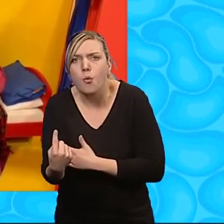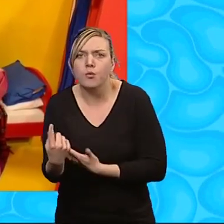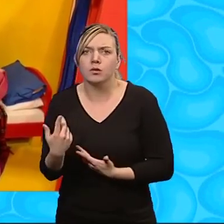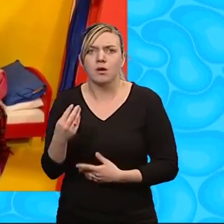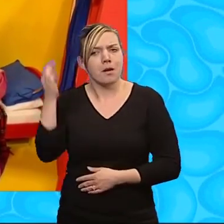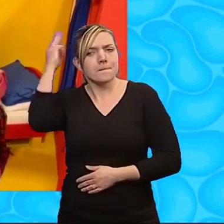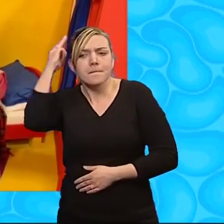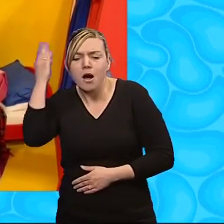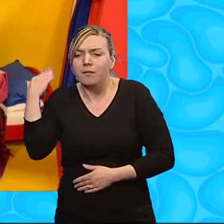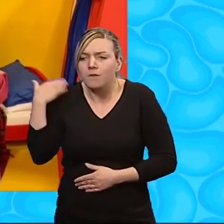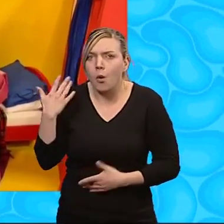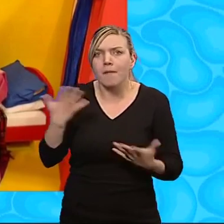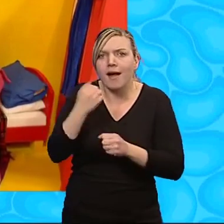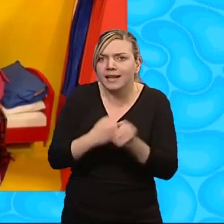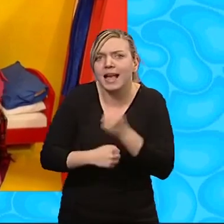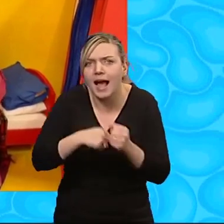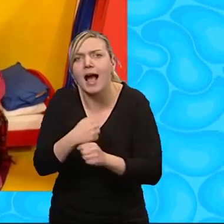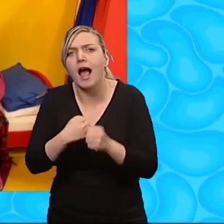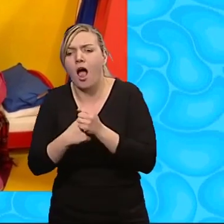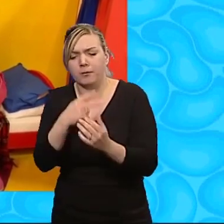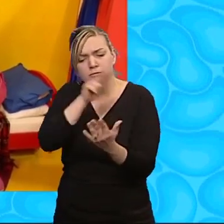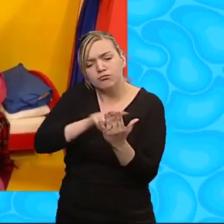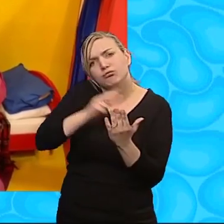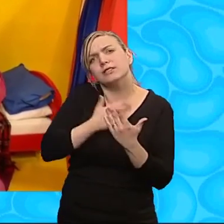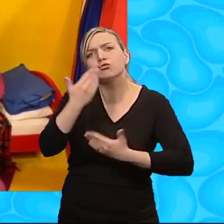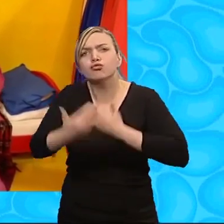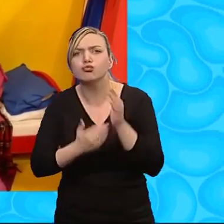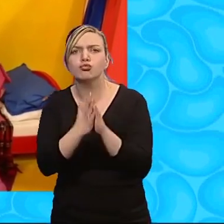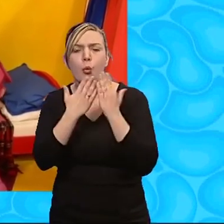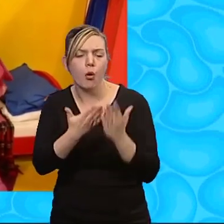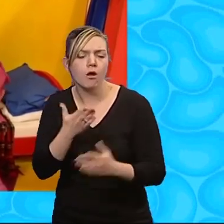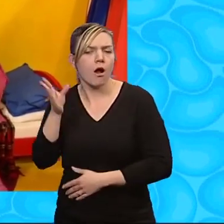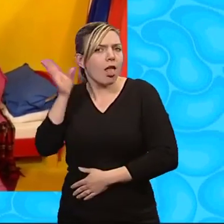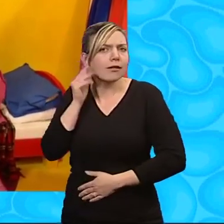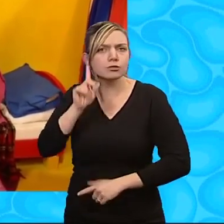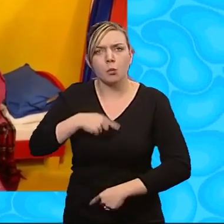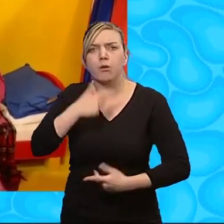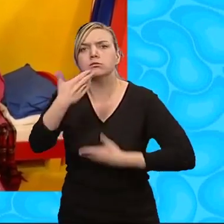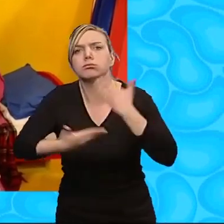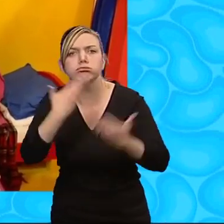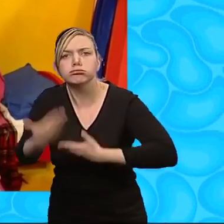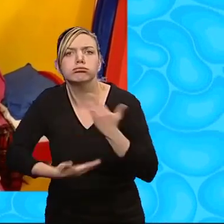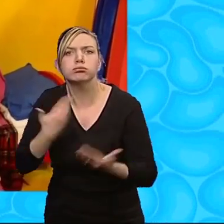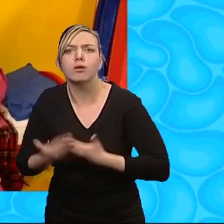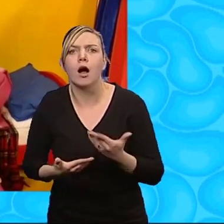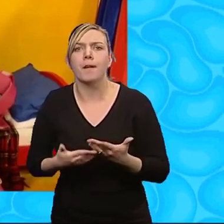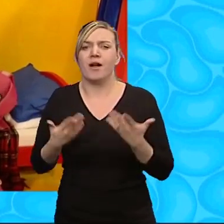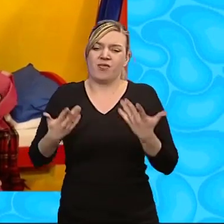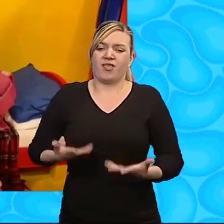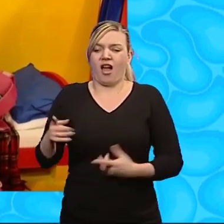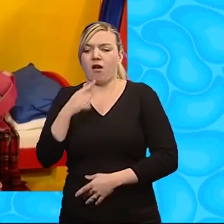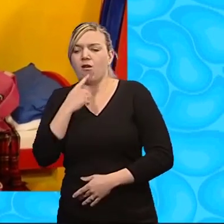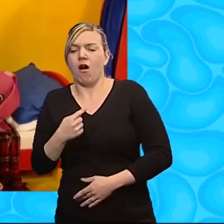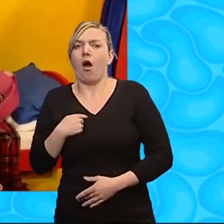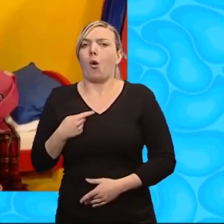Mummy used to play games with me and read me stories and listen to what I was telling her. But now